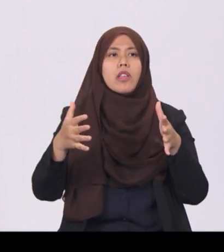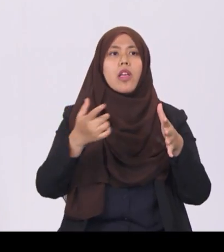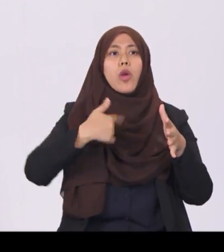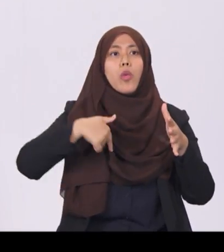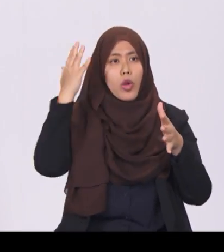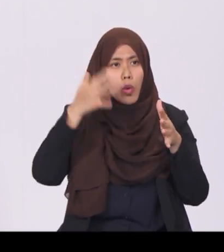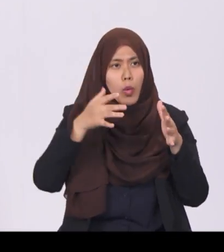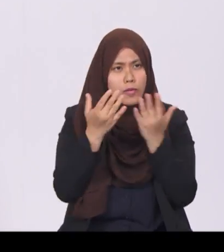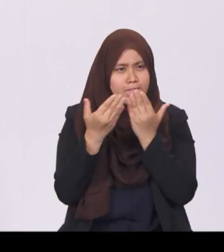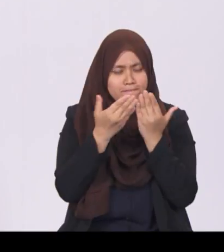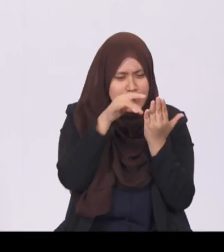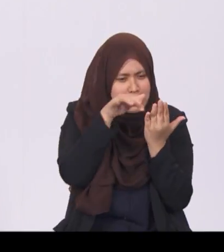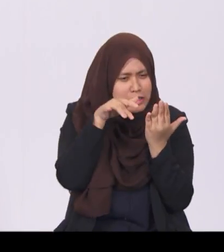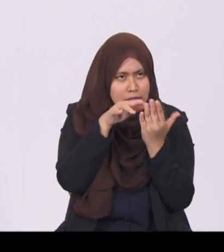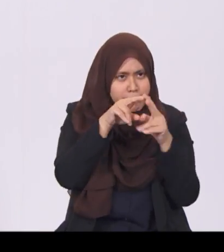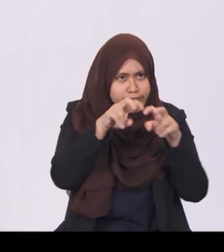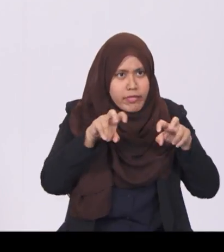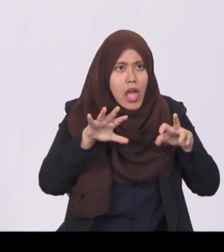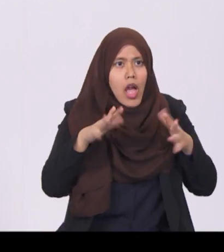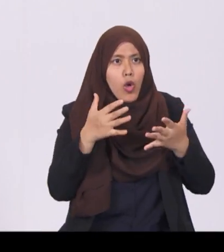for these emissions and take action when necessary.